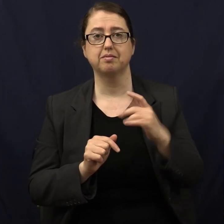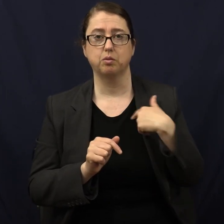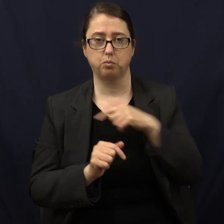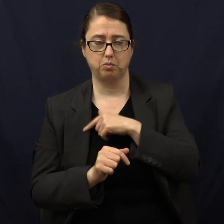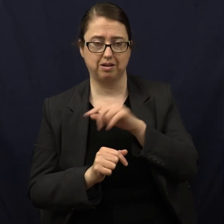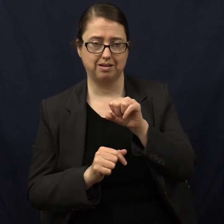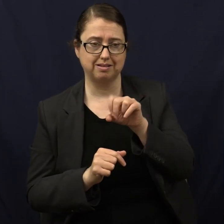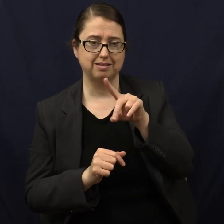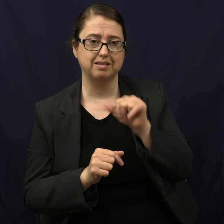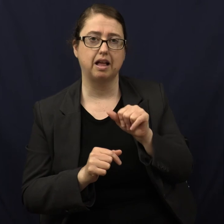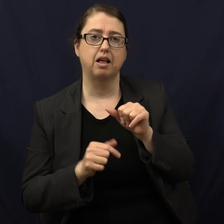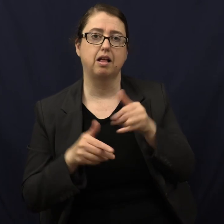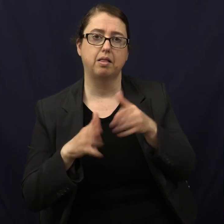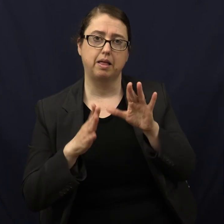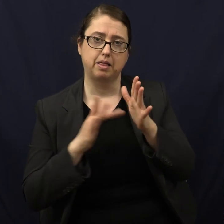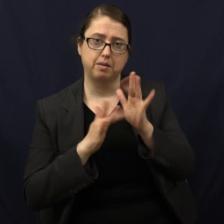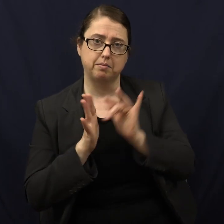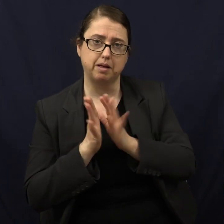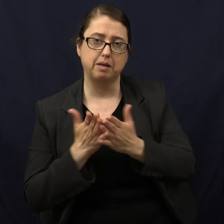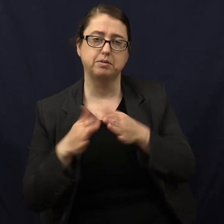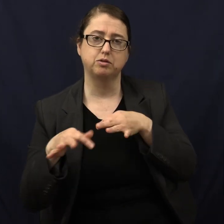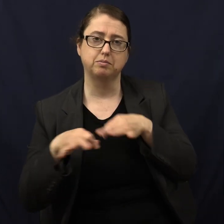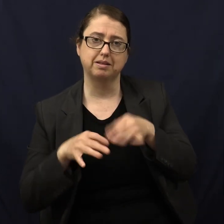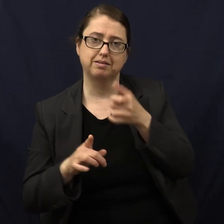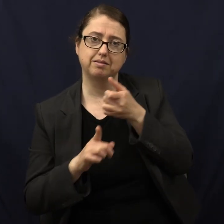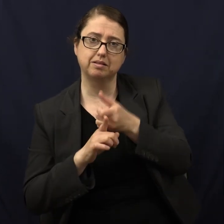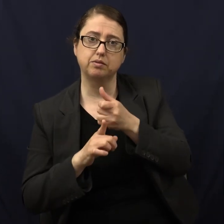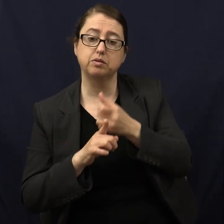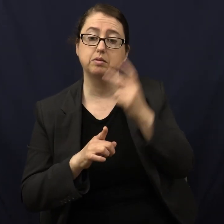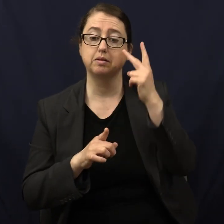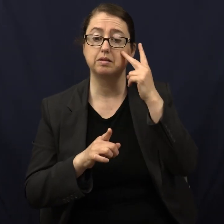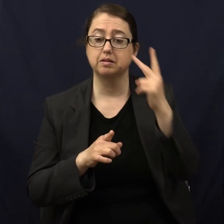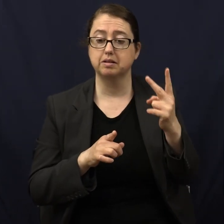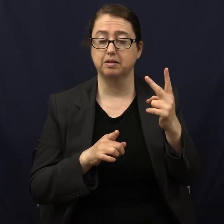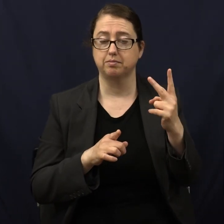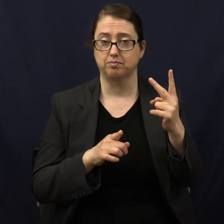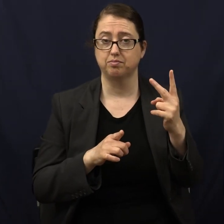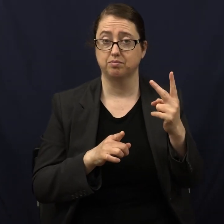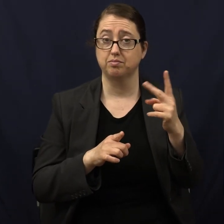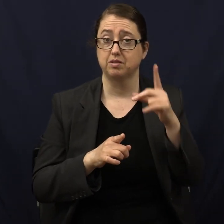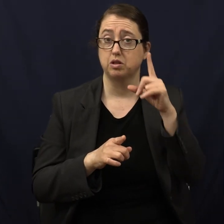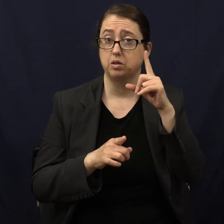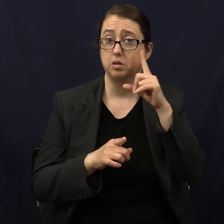as Adventists. Look at this version. Look a little bit better. What do you think?